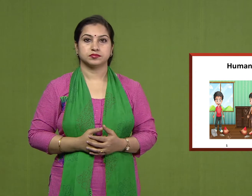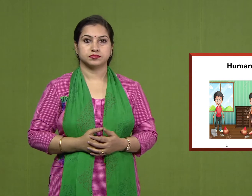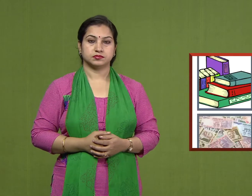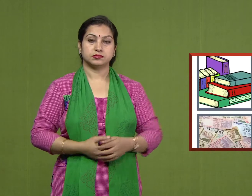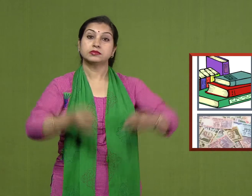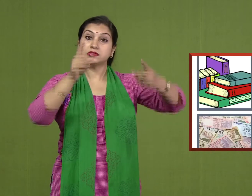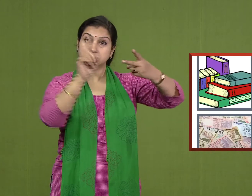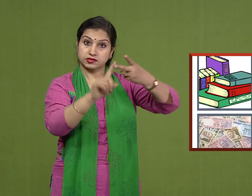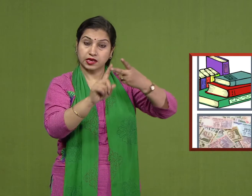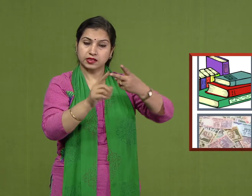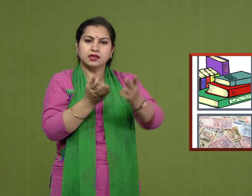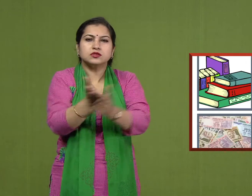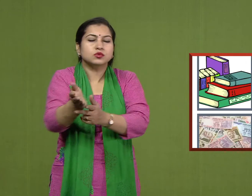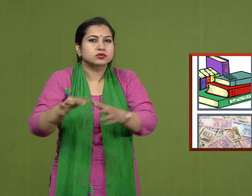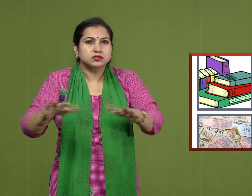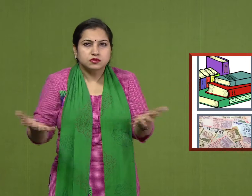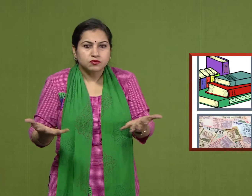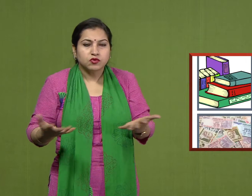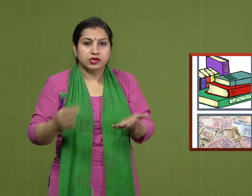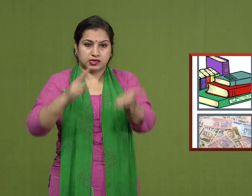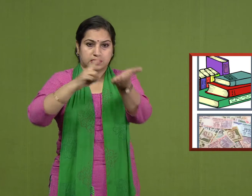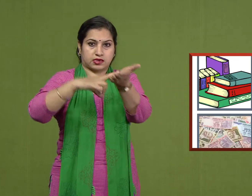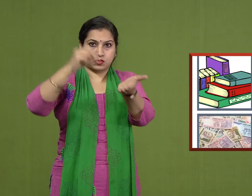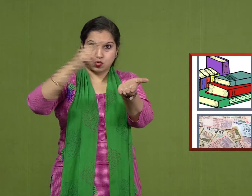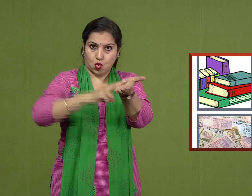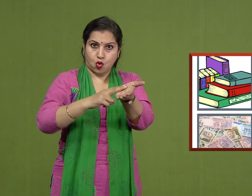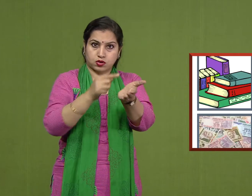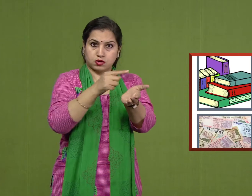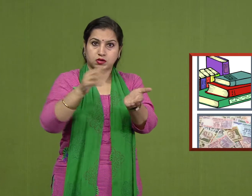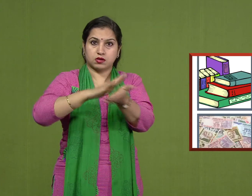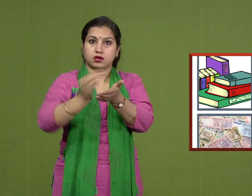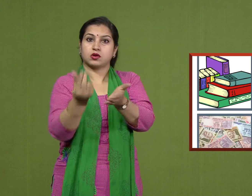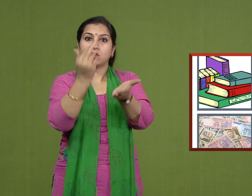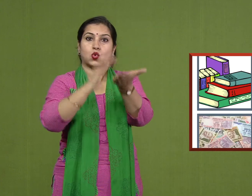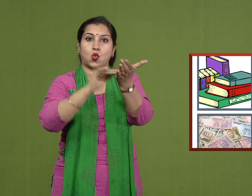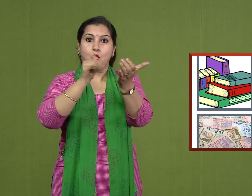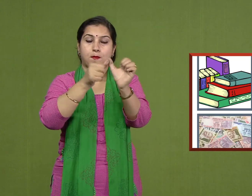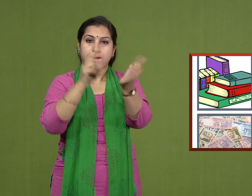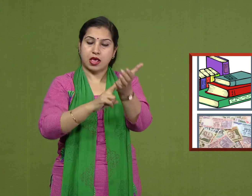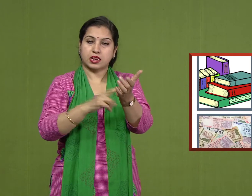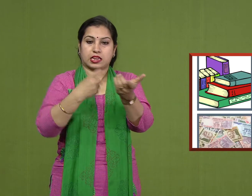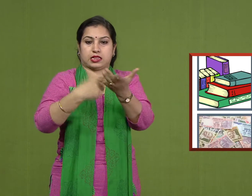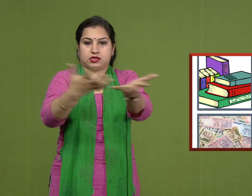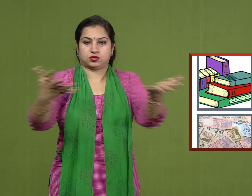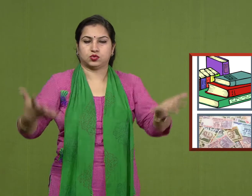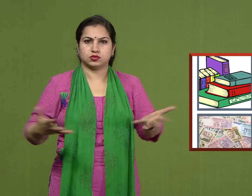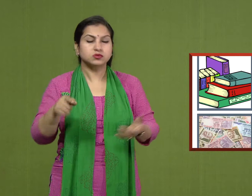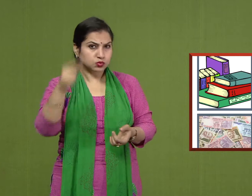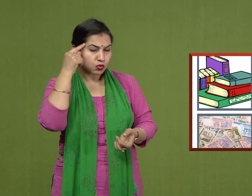Second type of resources are non-human resources. Can you tell me what are non-human resources?